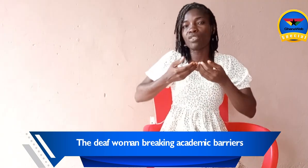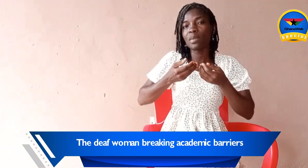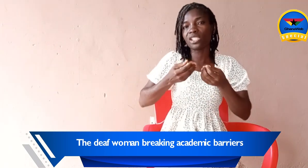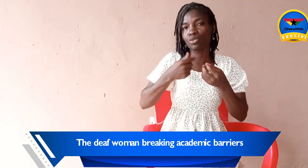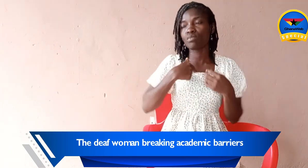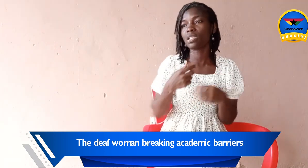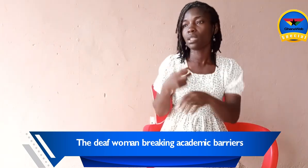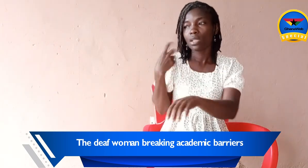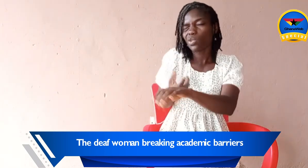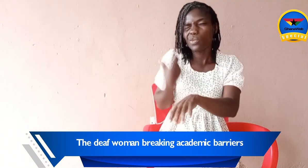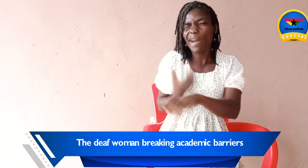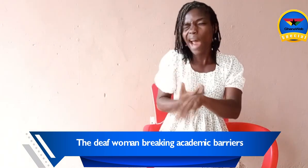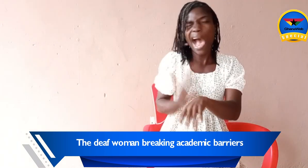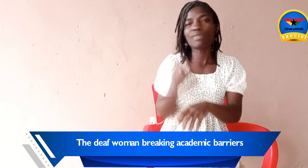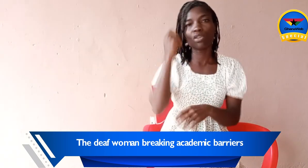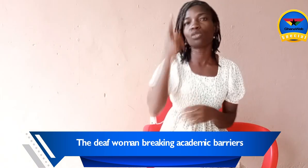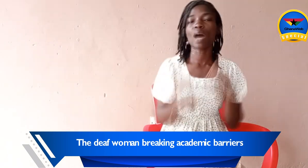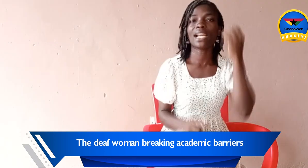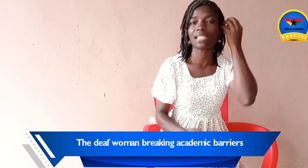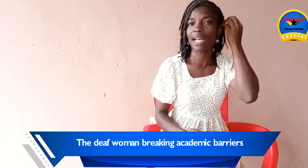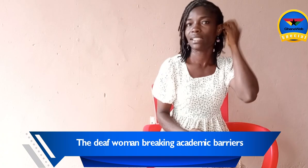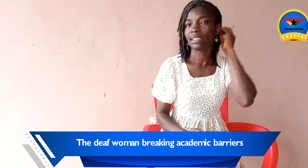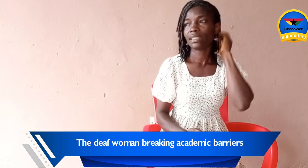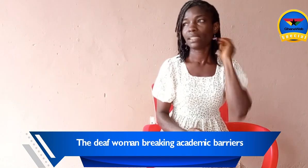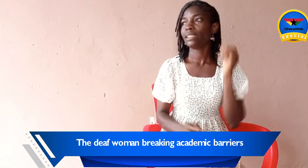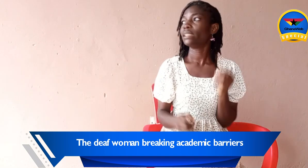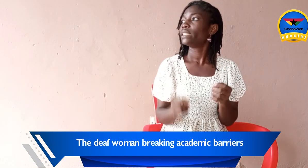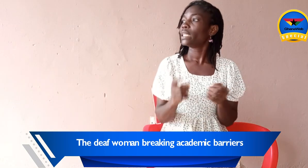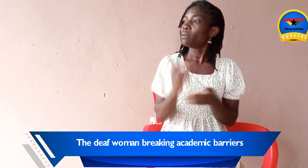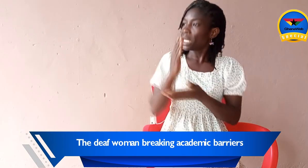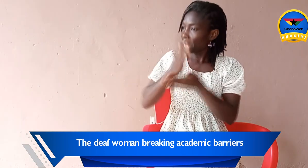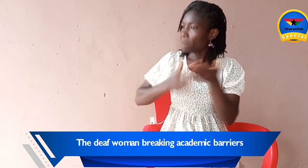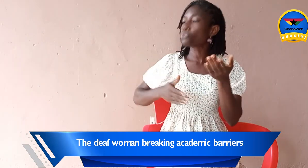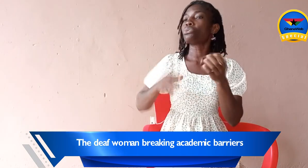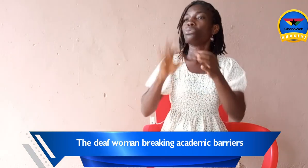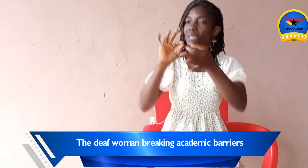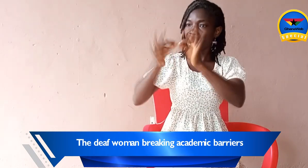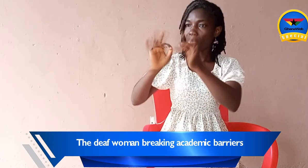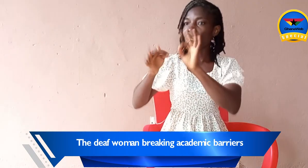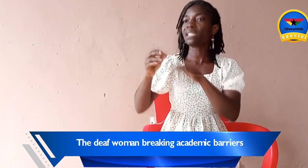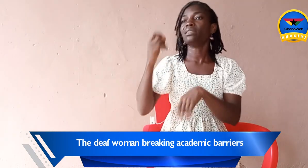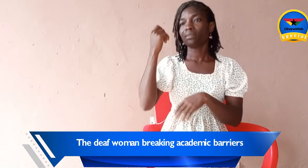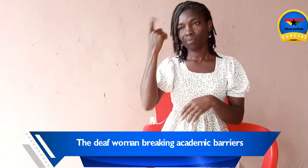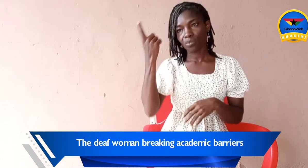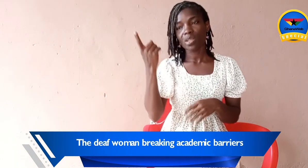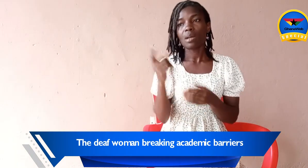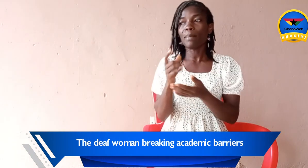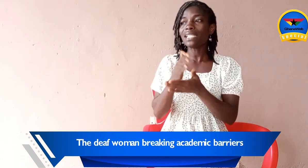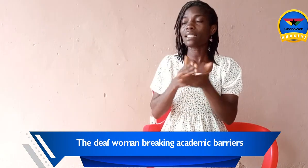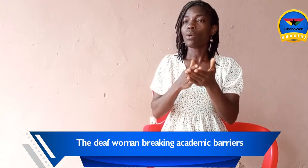the information to me was very hard for me to understand. That's time to interpret him. But